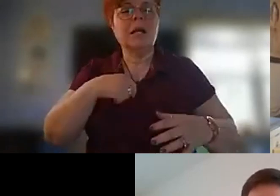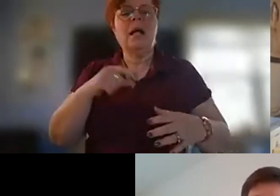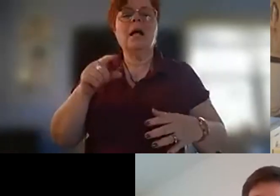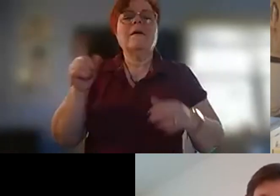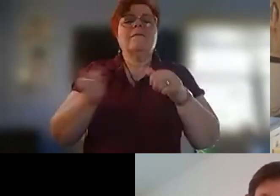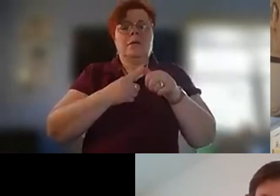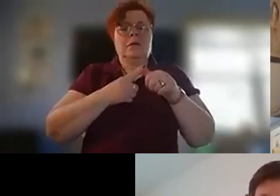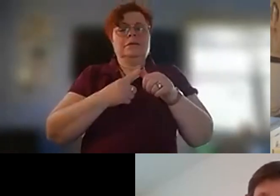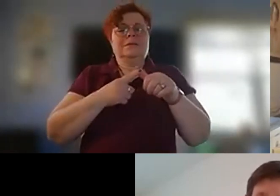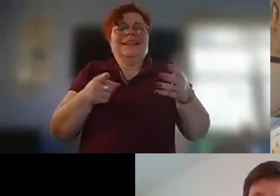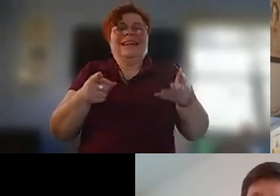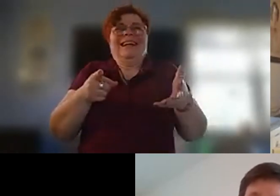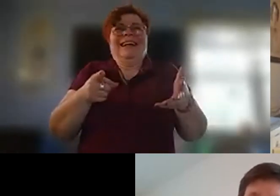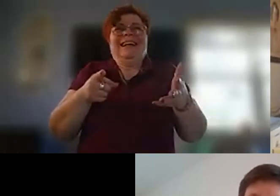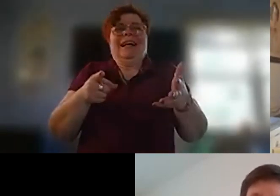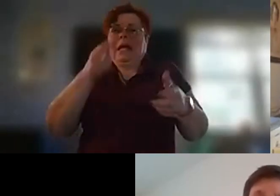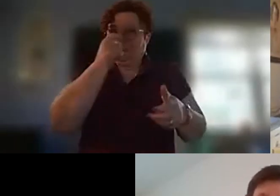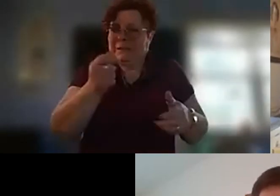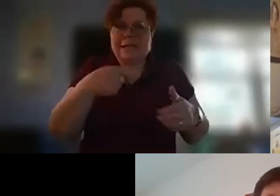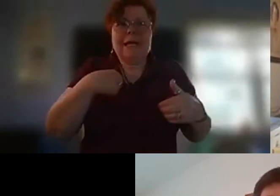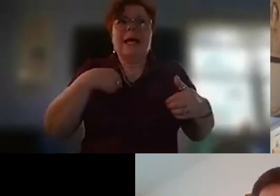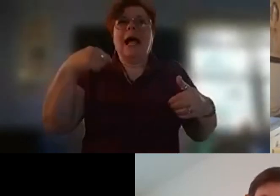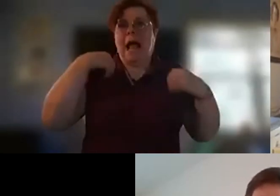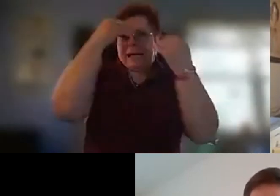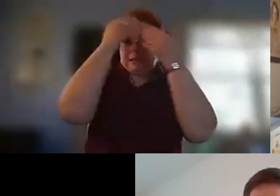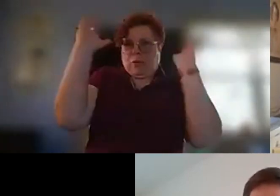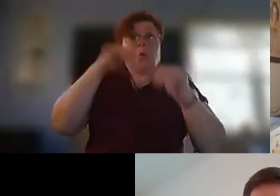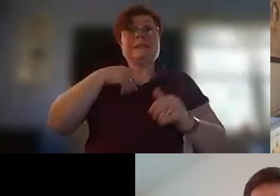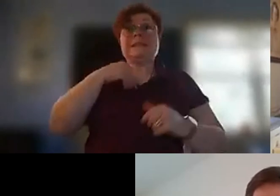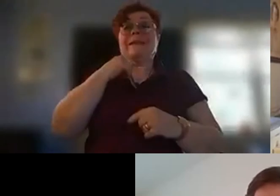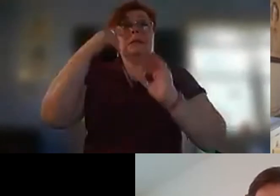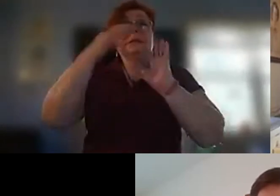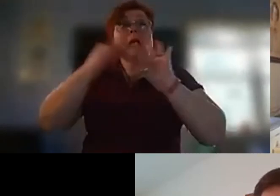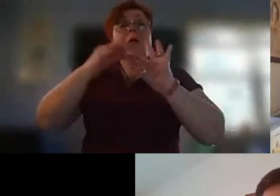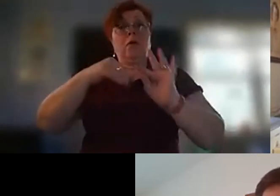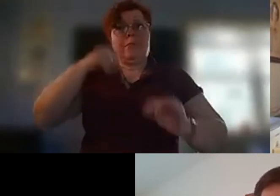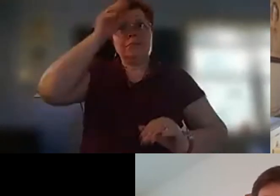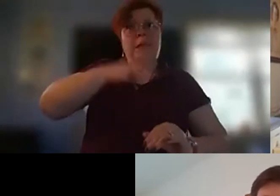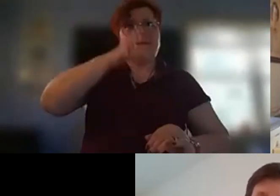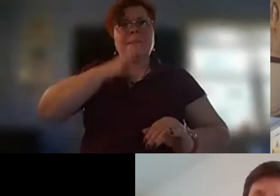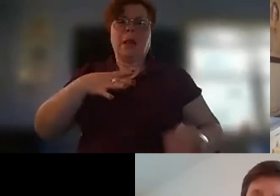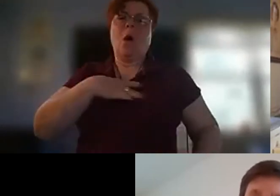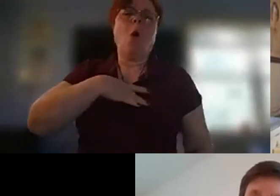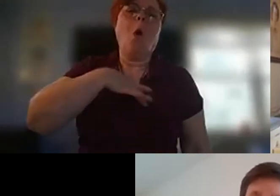have no idea whether the speaker is male or female and i liked that um um it also uh kind of